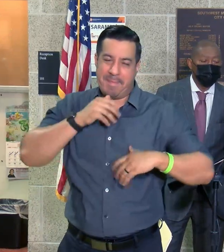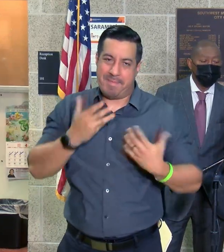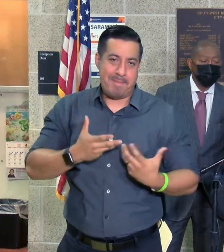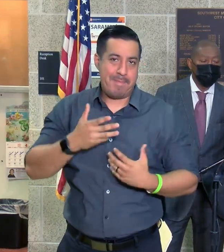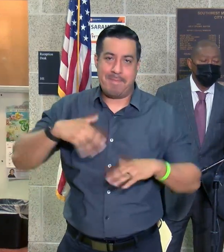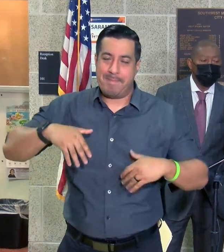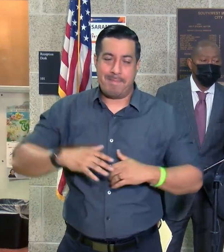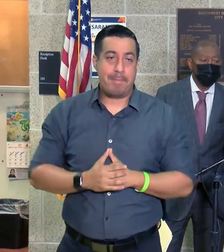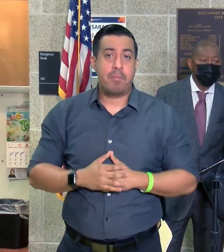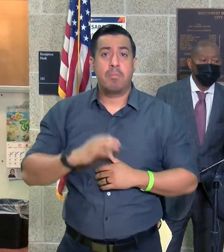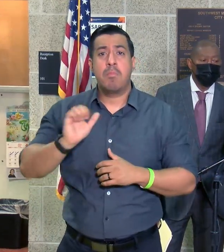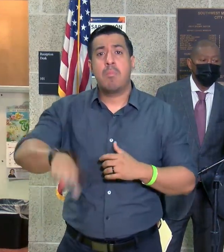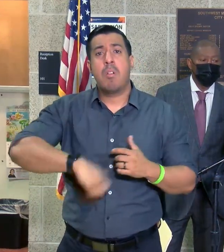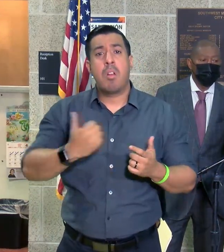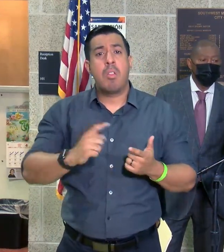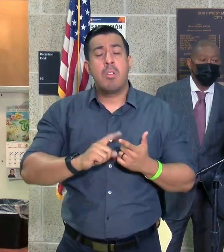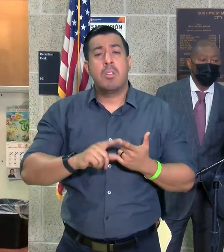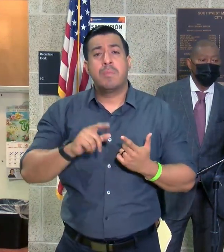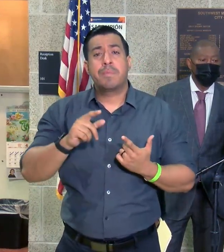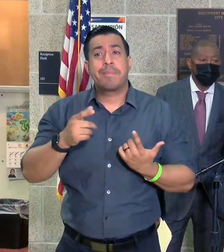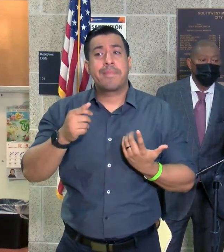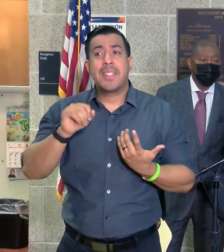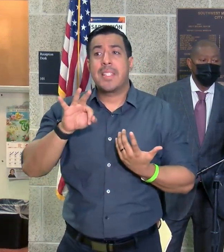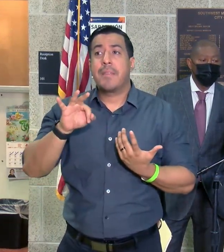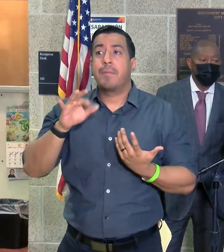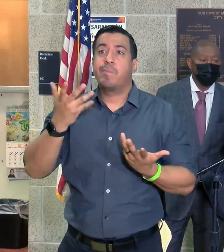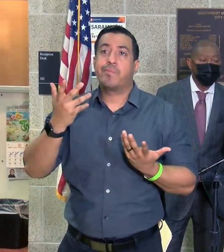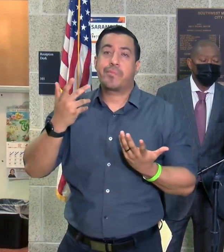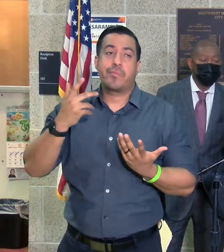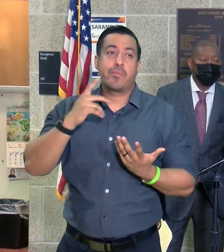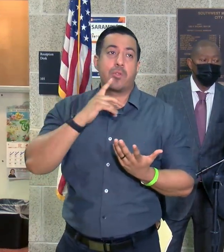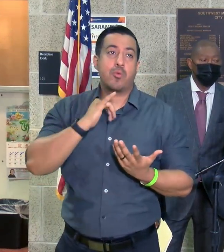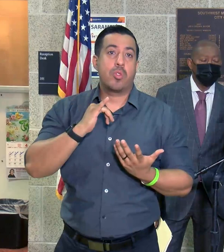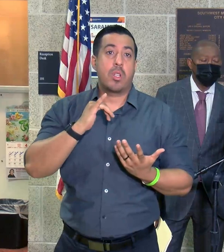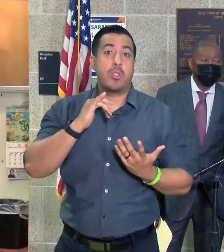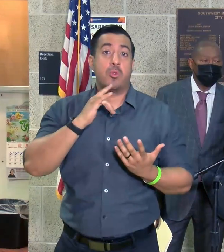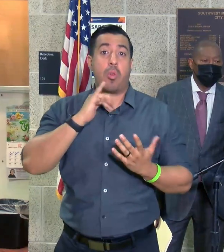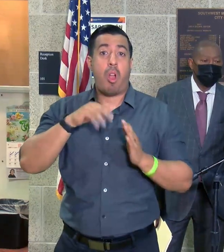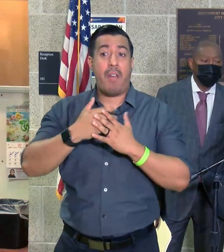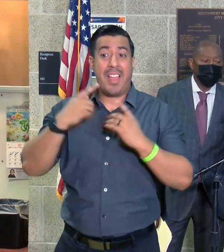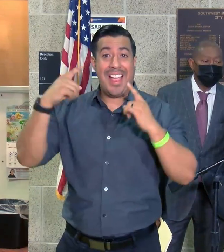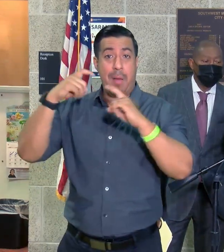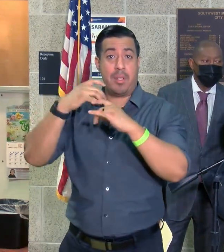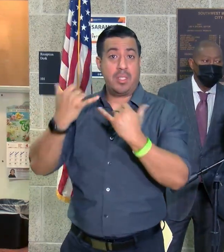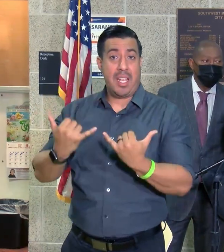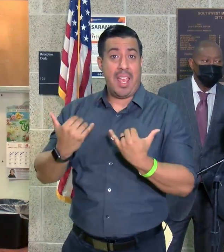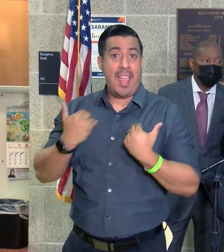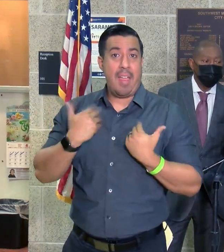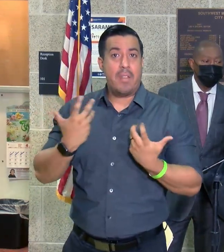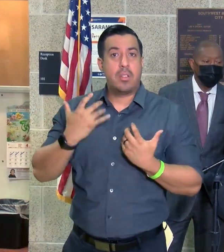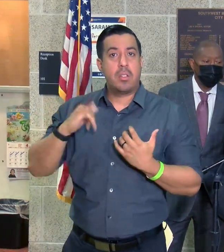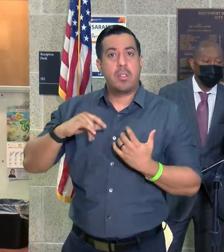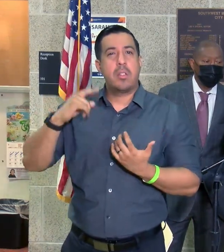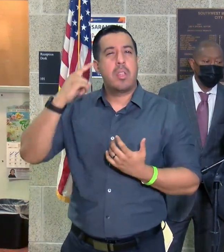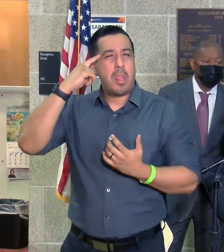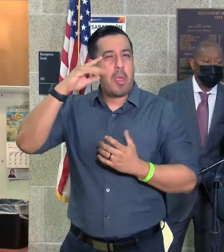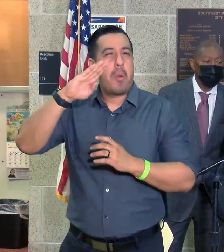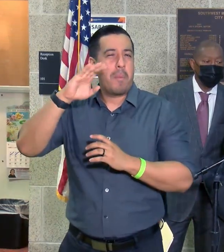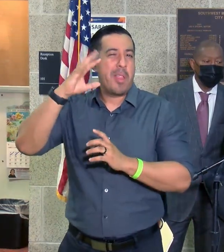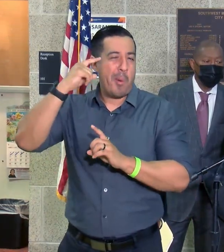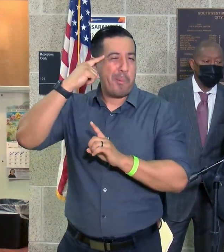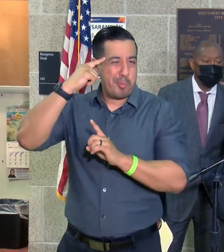The other thing, though, is that if so, the particular complication we're worried about right now is a blood clot in the brain. But